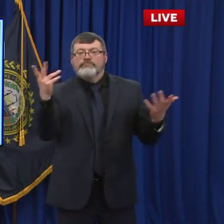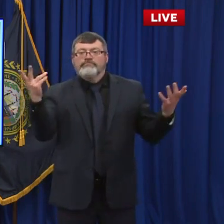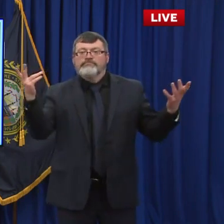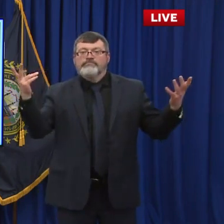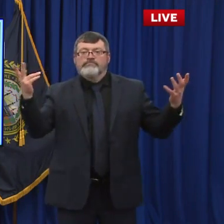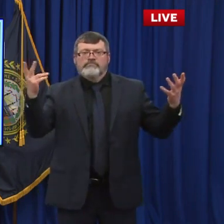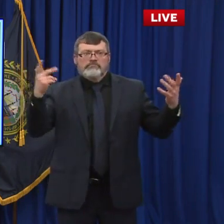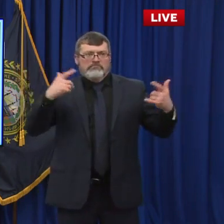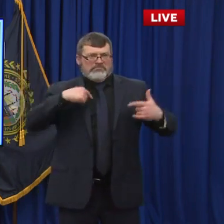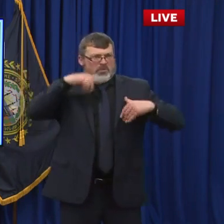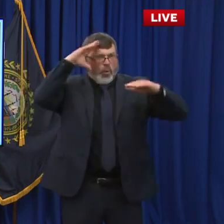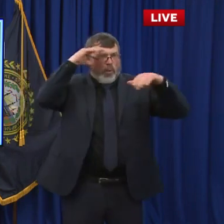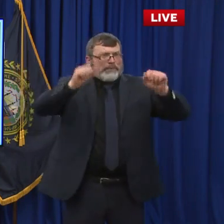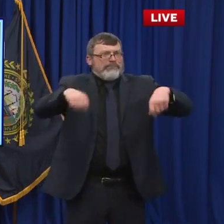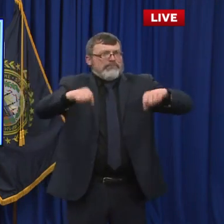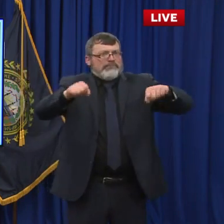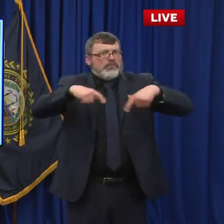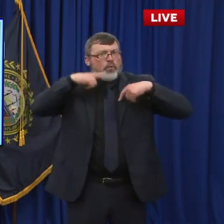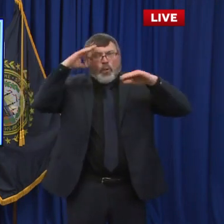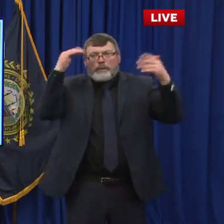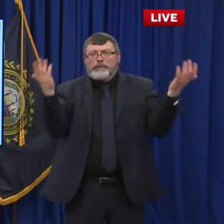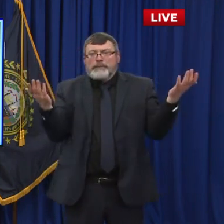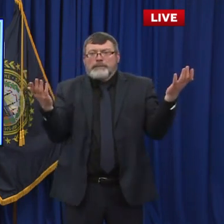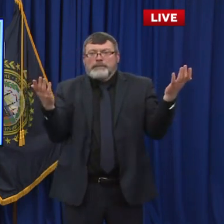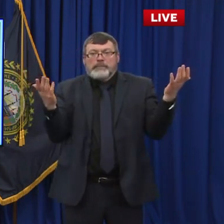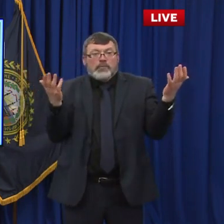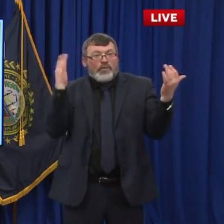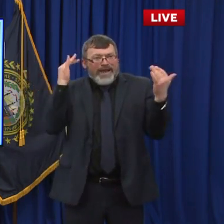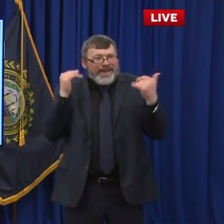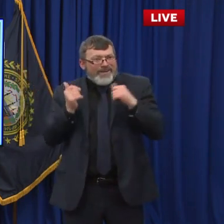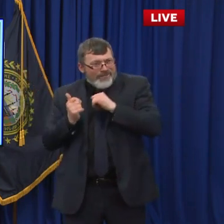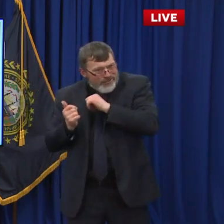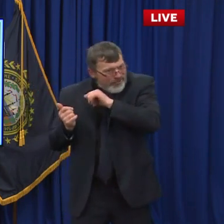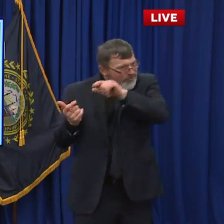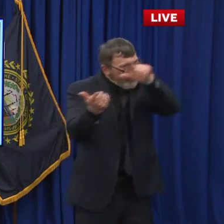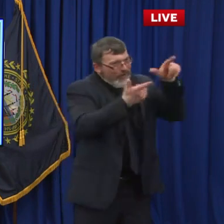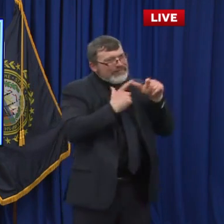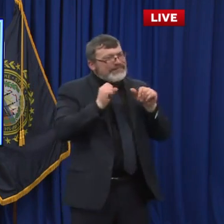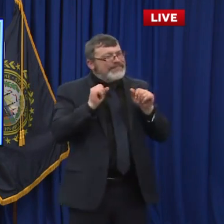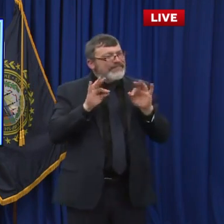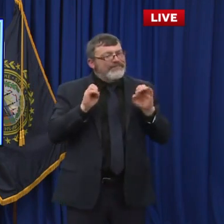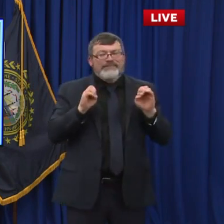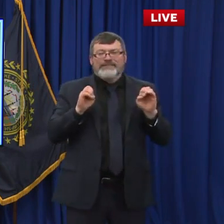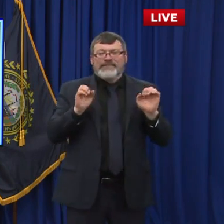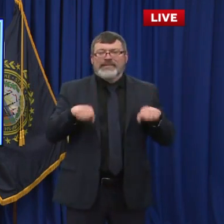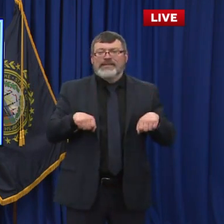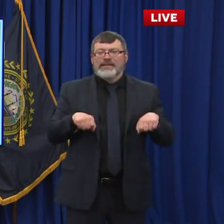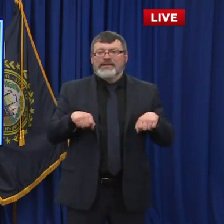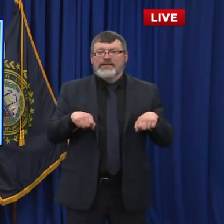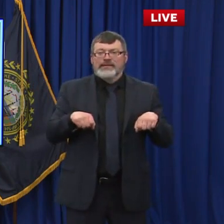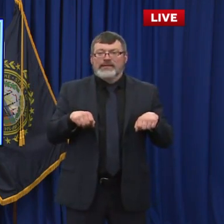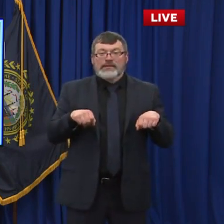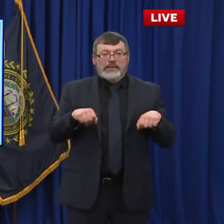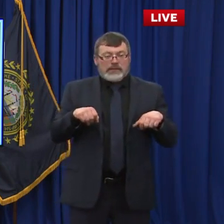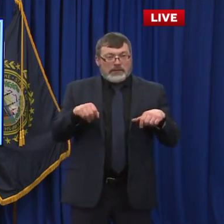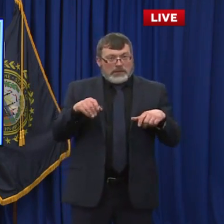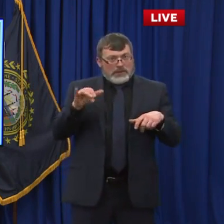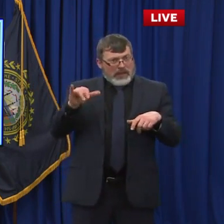removing folks from the risk of hospitalization or fatality. That's terrific. I mean, they all work really, really well.